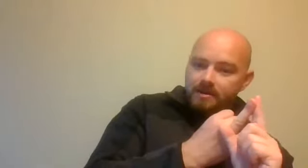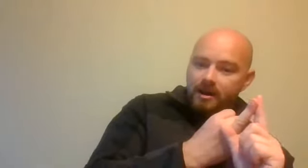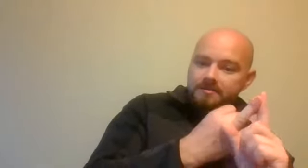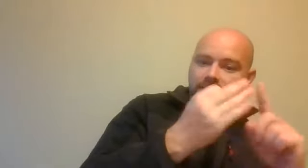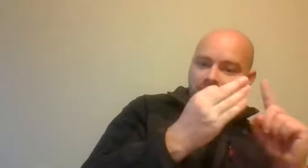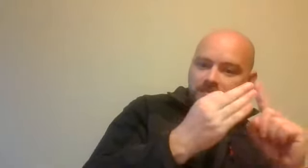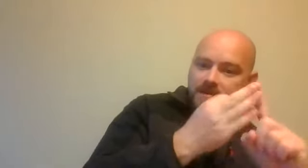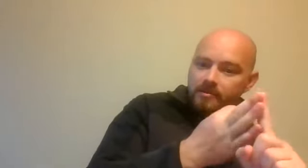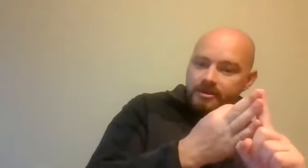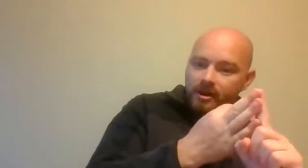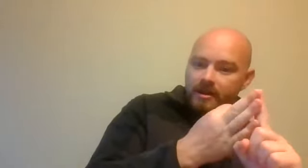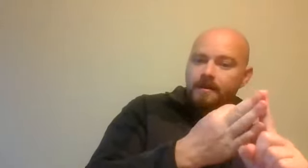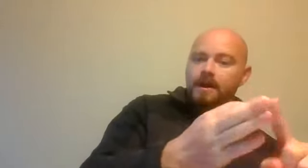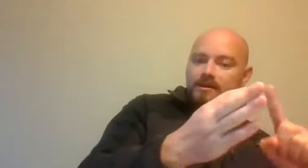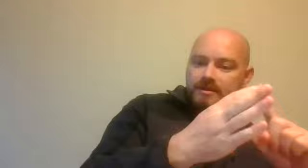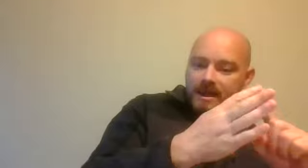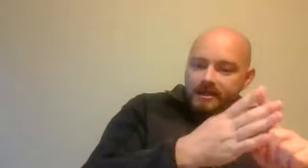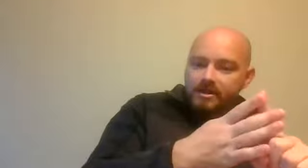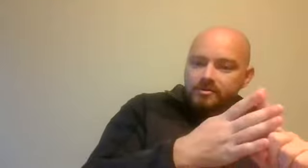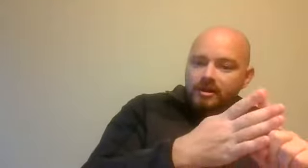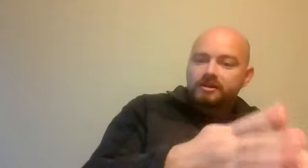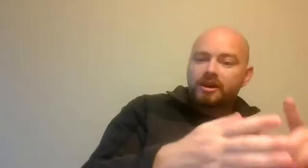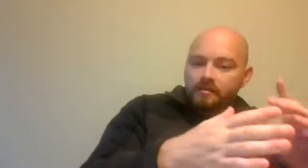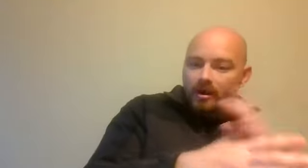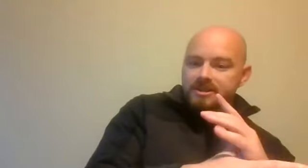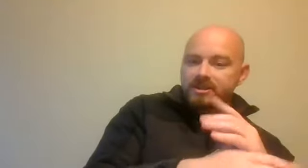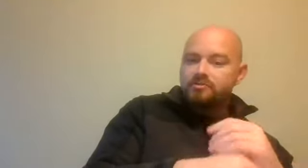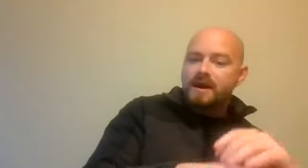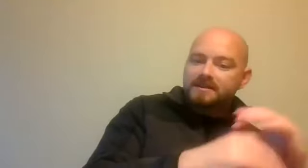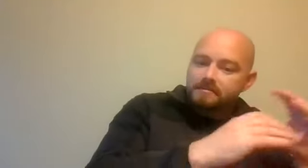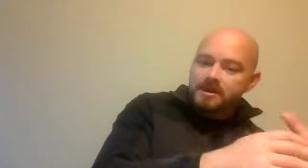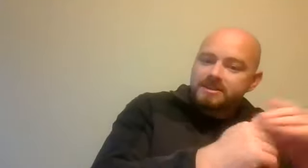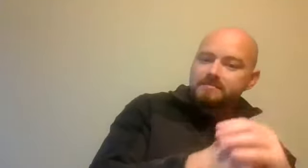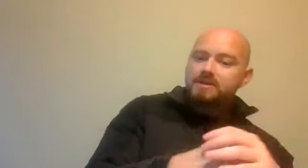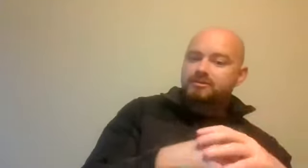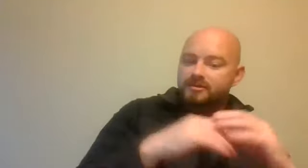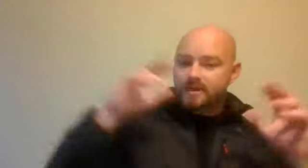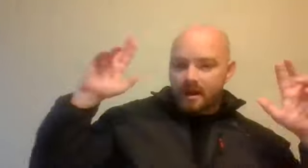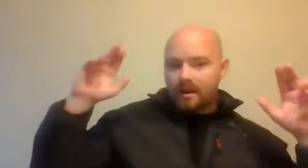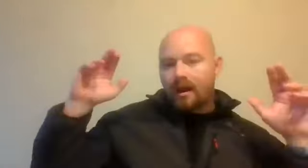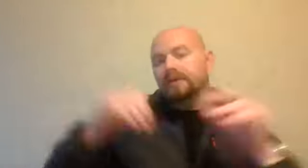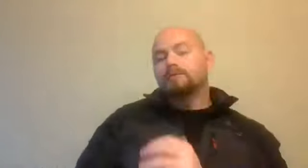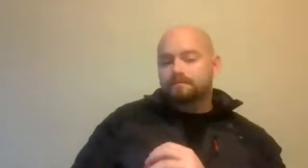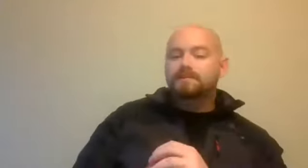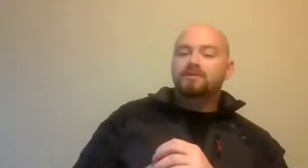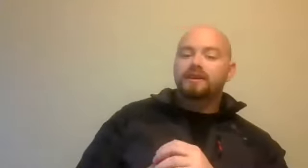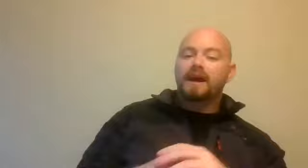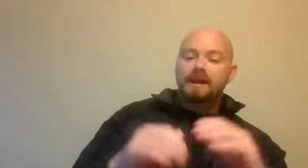being hospitalised. People were dying. We're in the news all the time. ICU beds, emergency measures, lockdown, stuff like that.